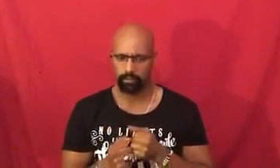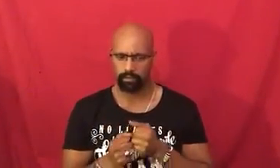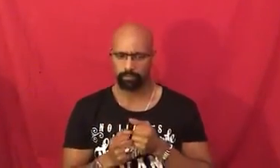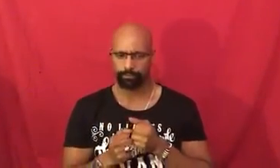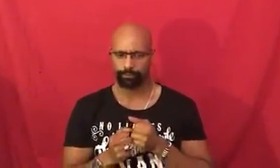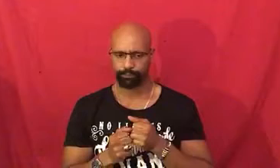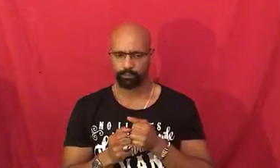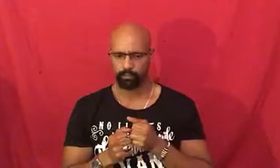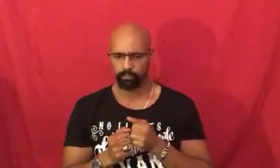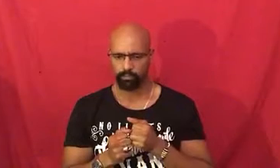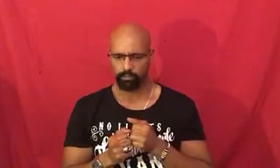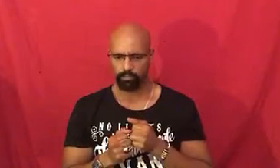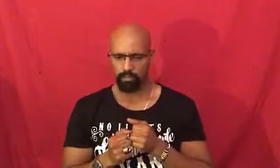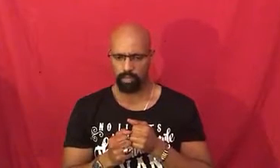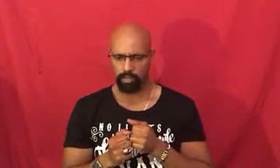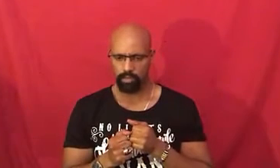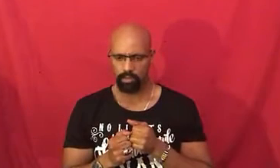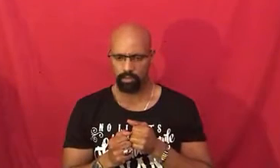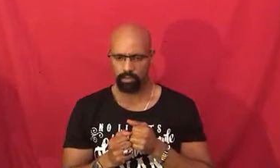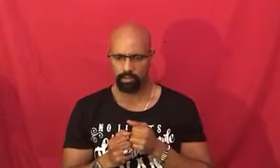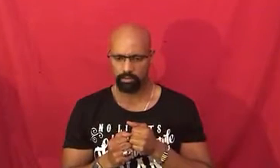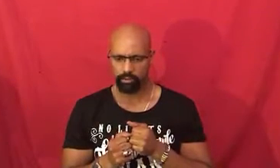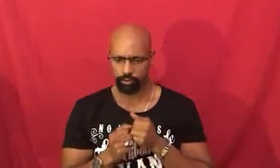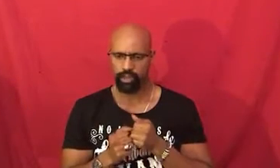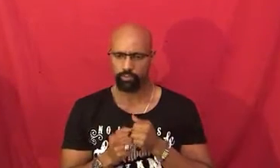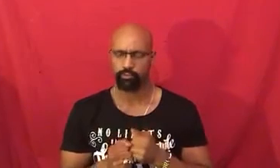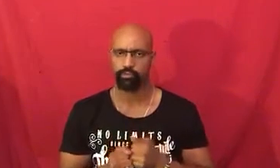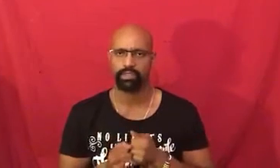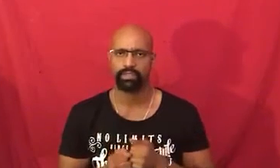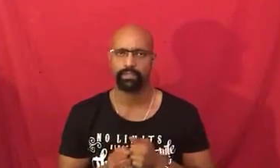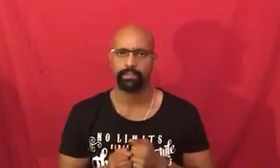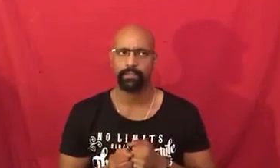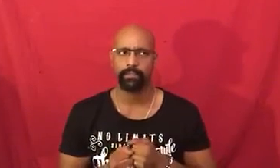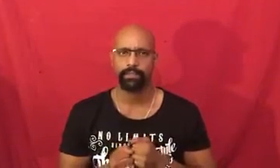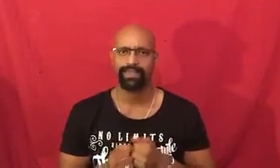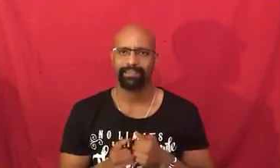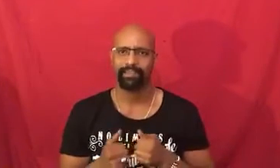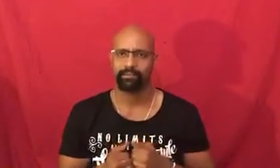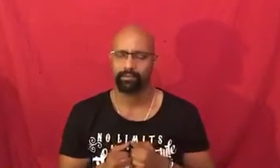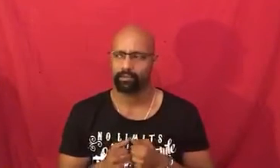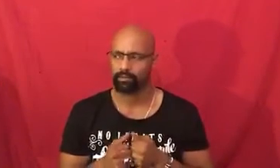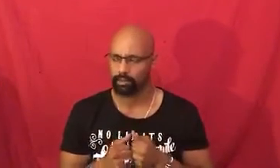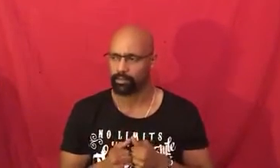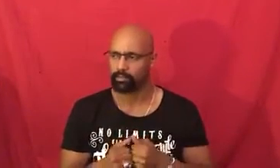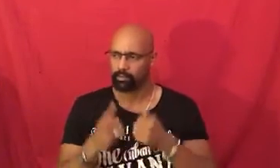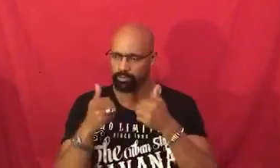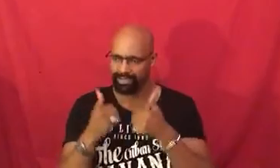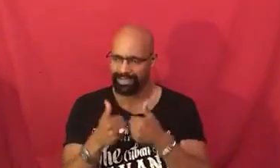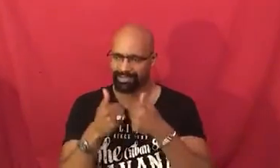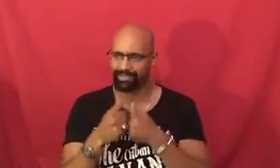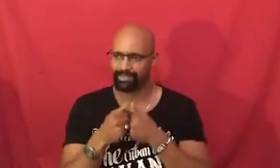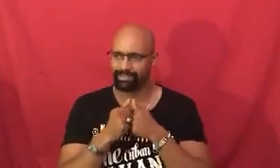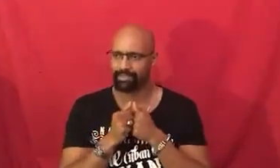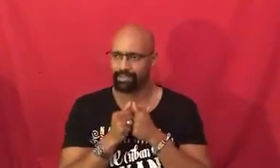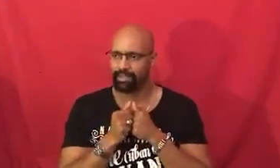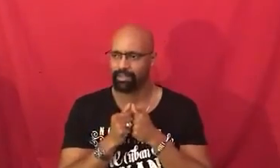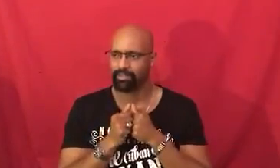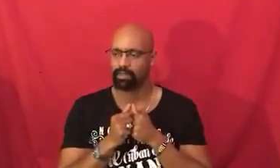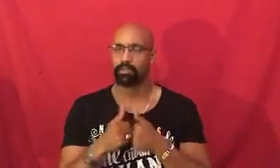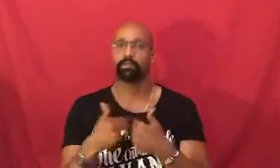you're not really getting anything done or you can't see the clear